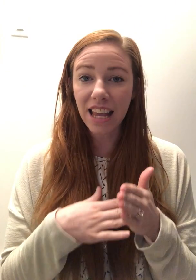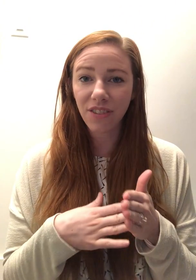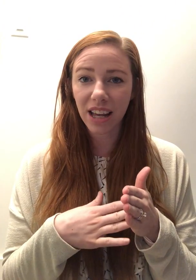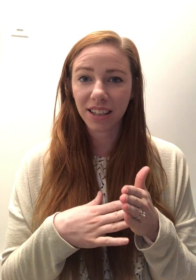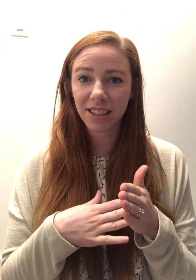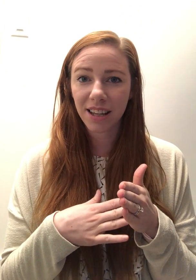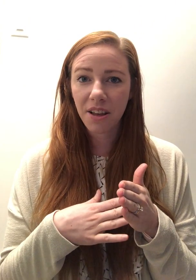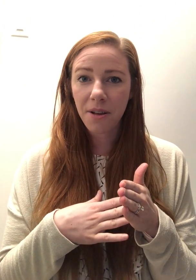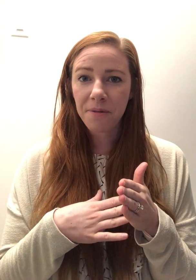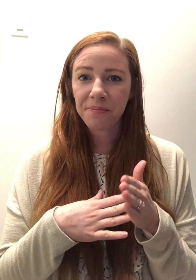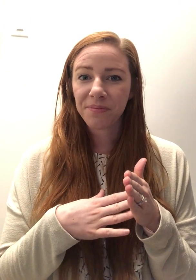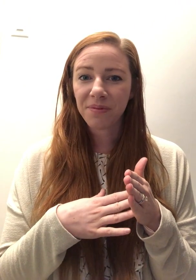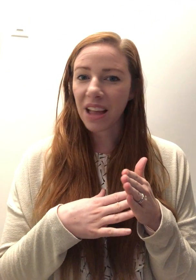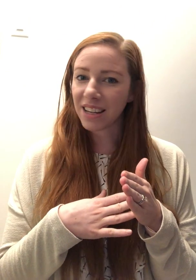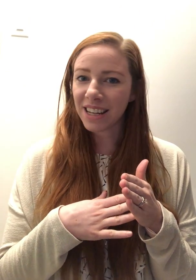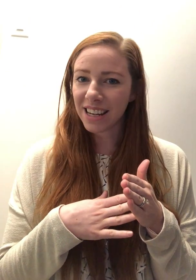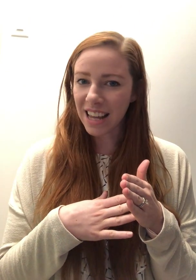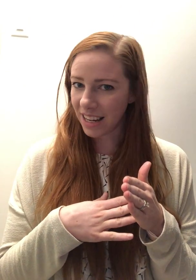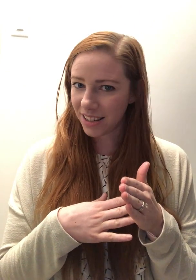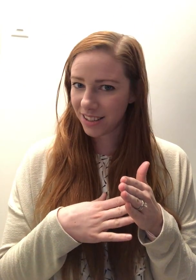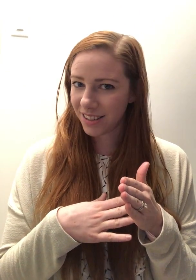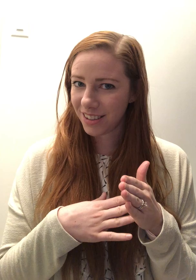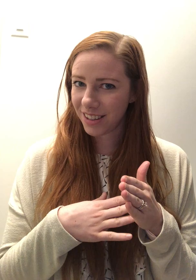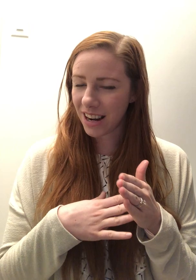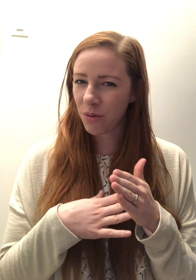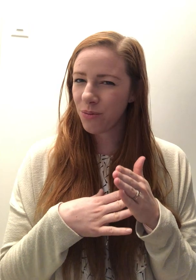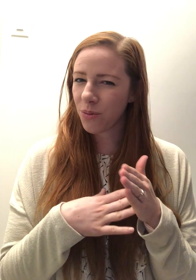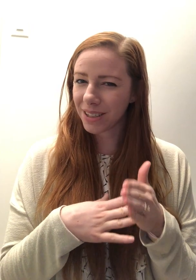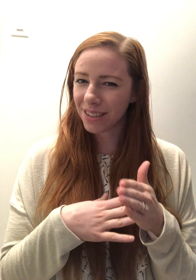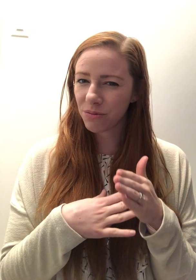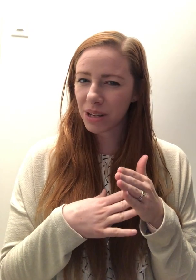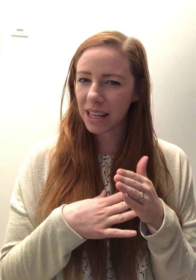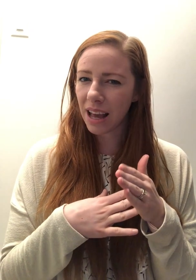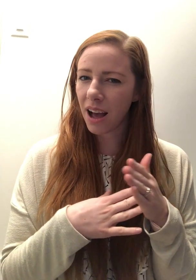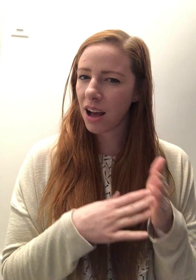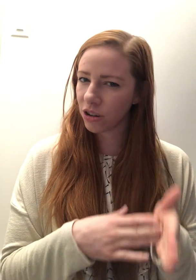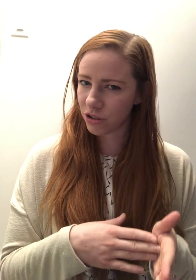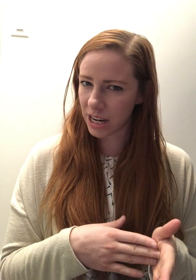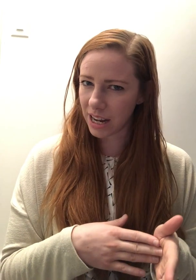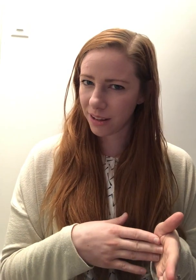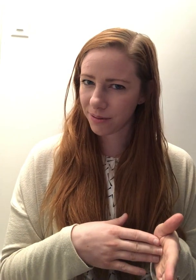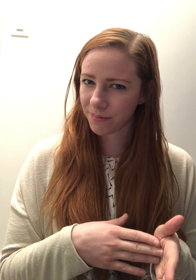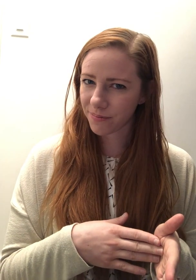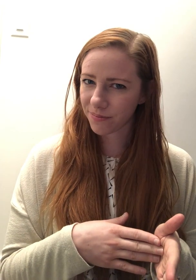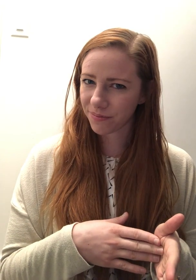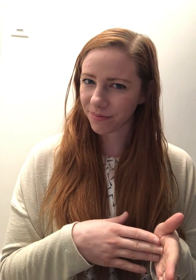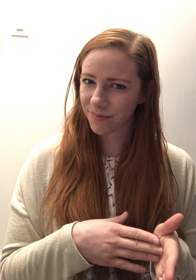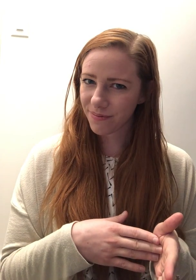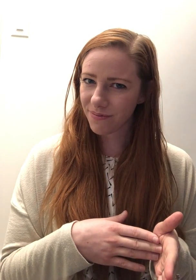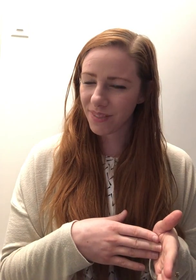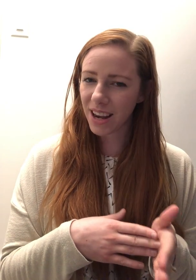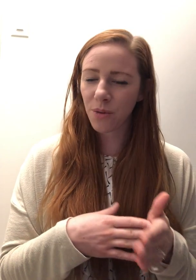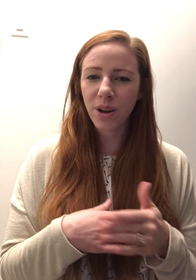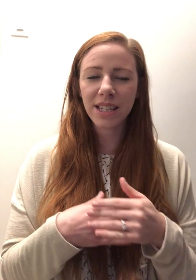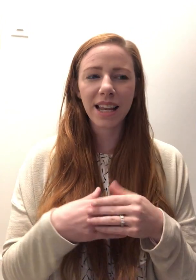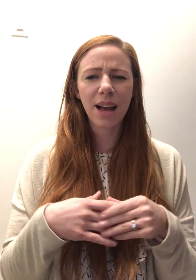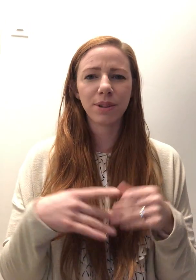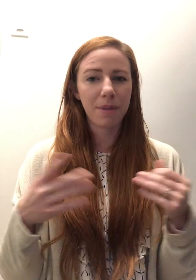evenings, I didn't eat and I wasn't really hungry. And it wasn't that I was